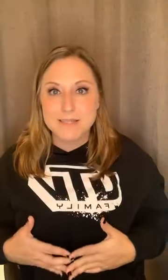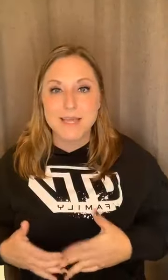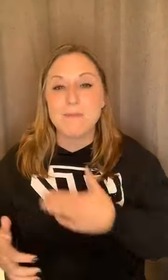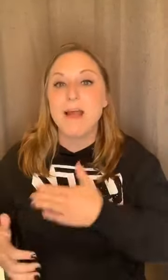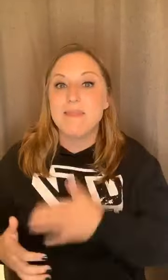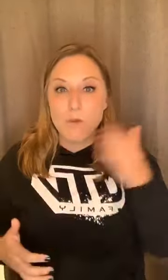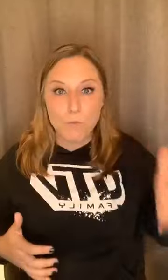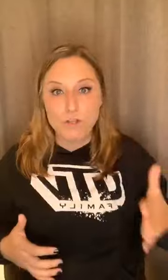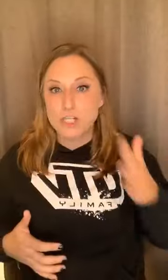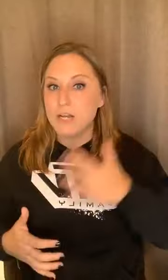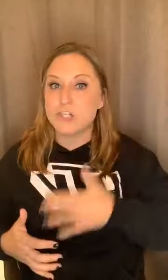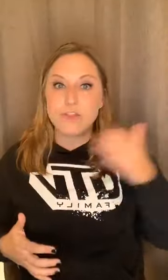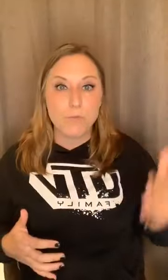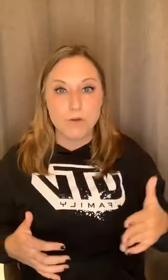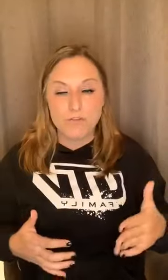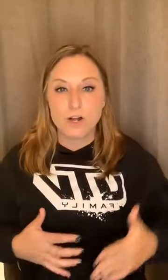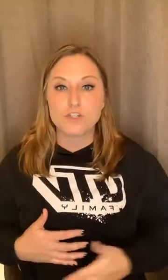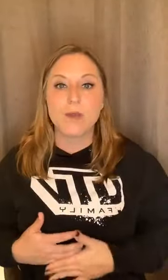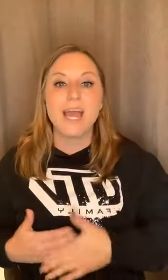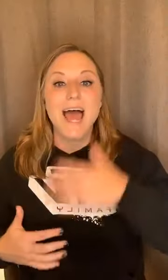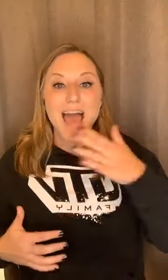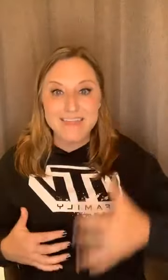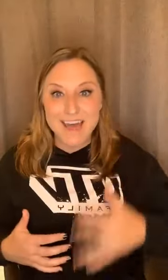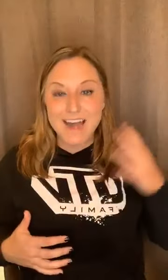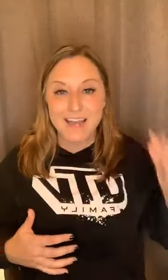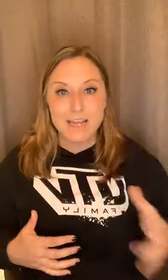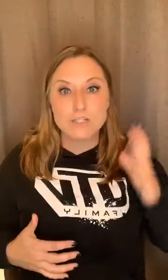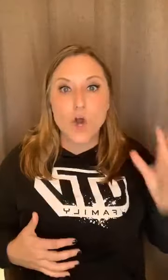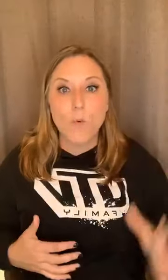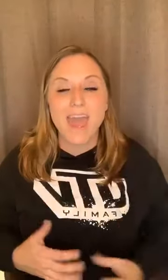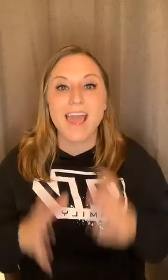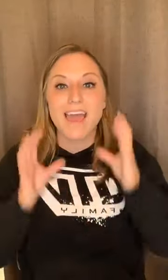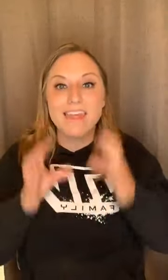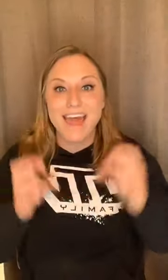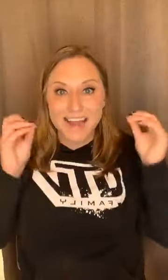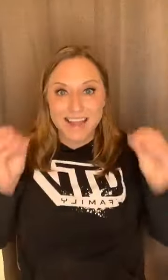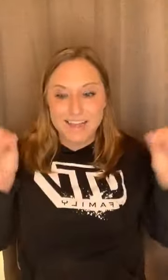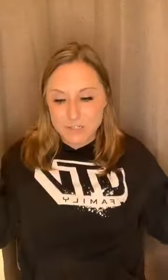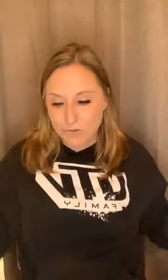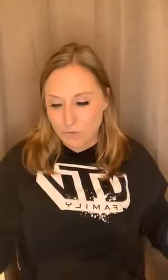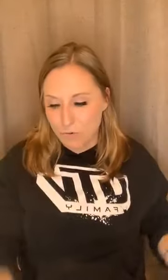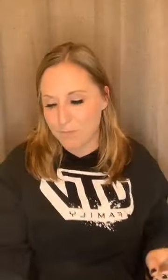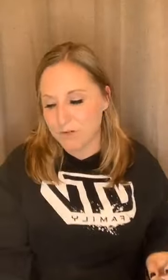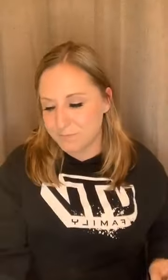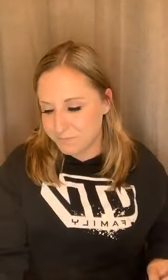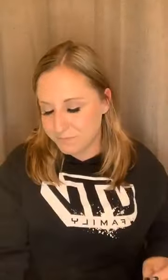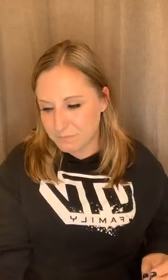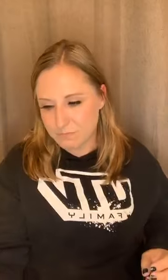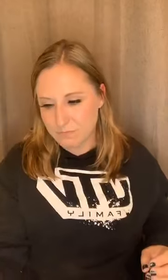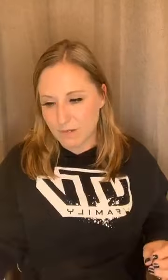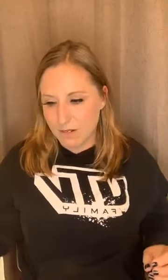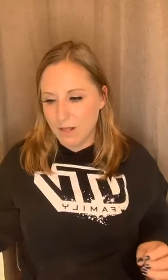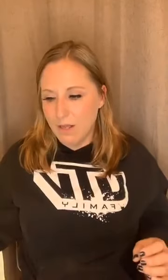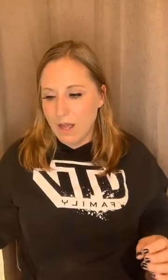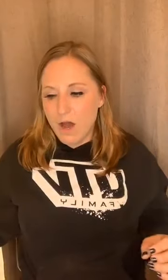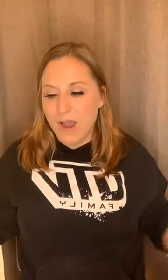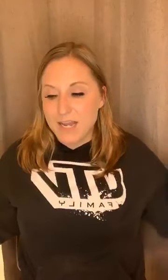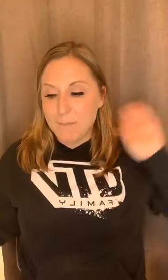same. They will change. They will fluctuate. And that is okay. That is normal. Okay. Number